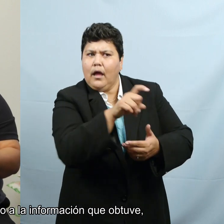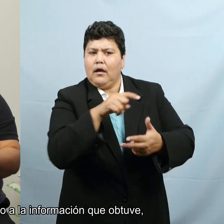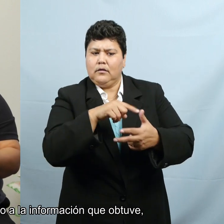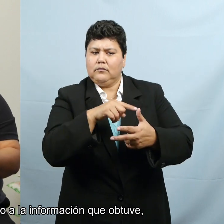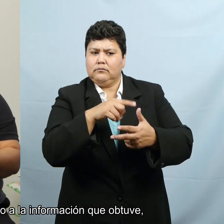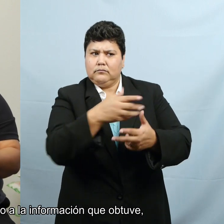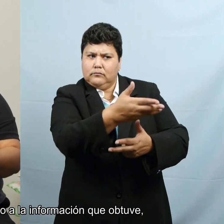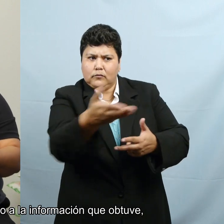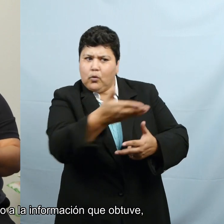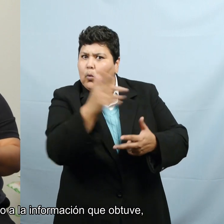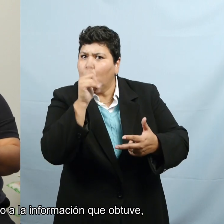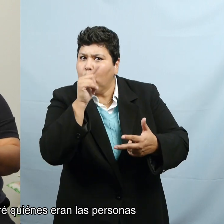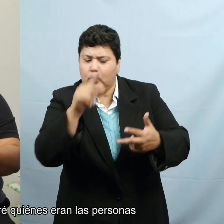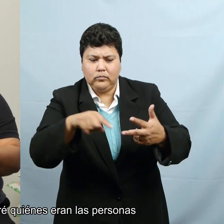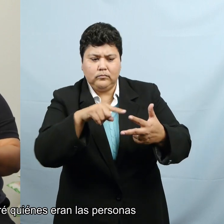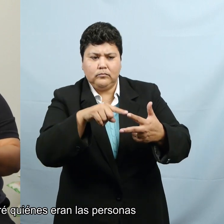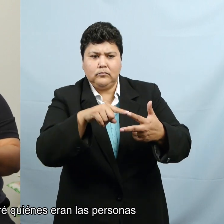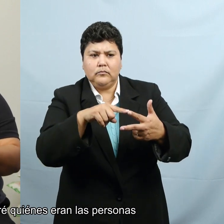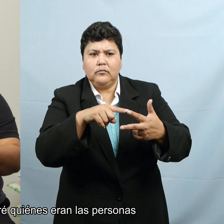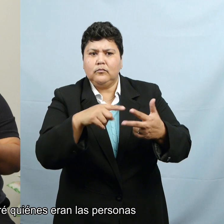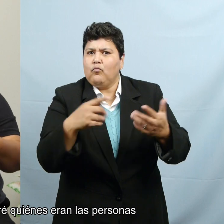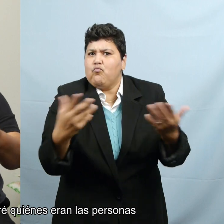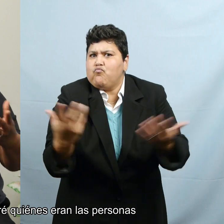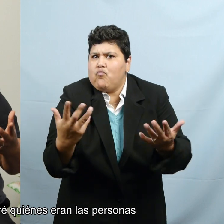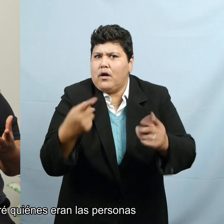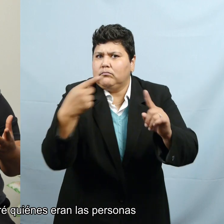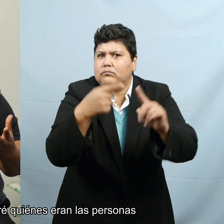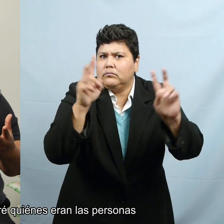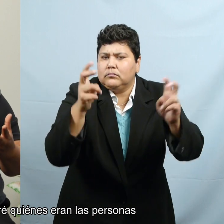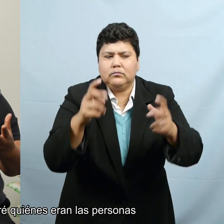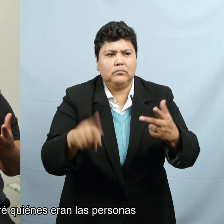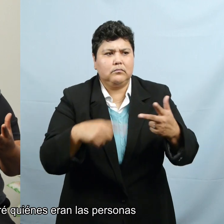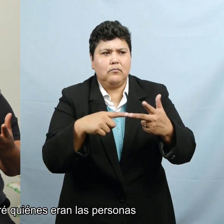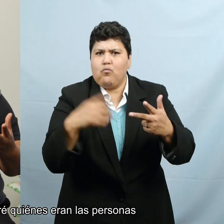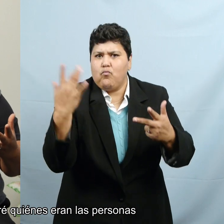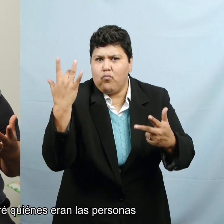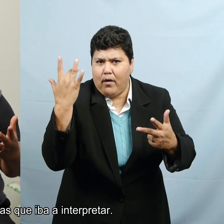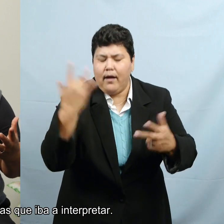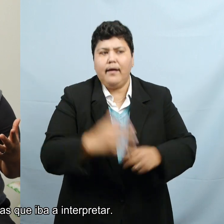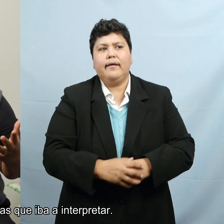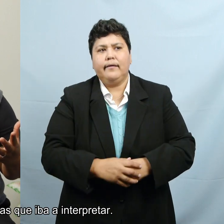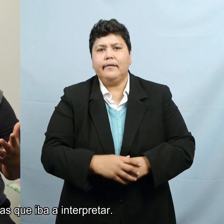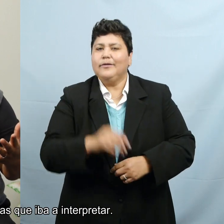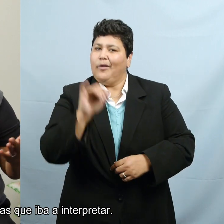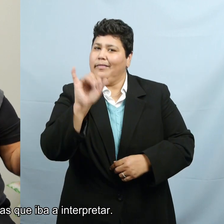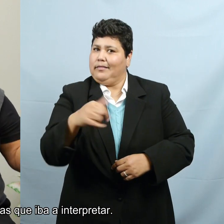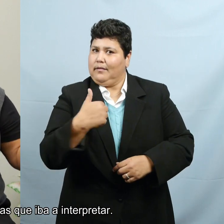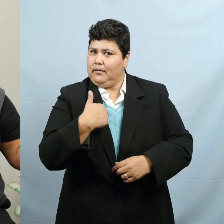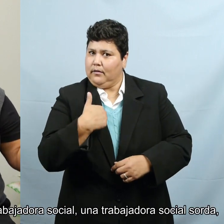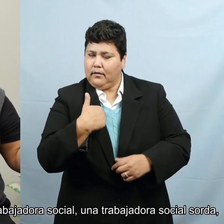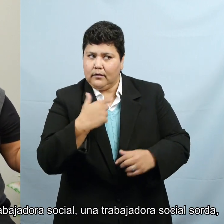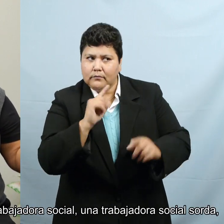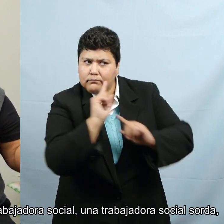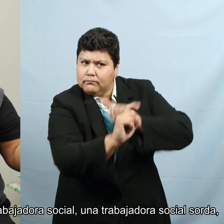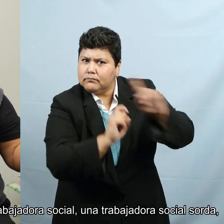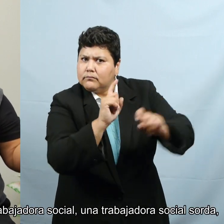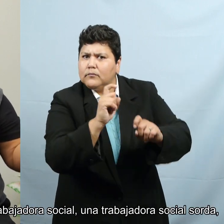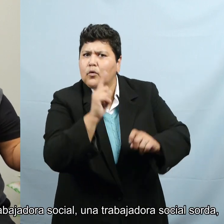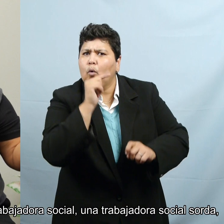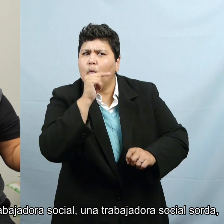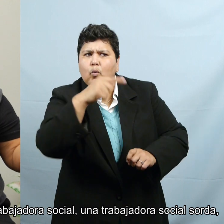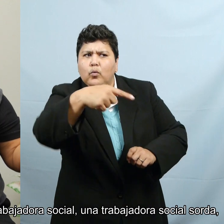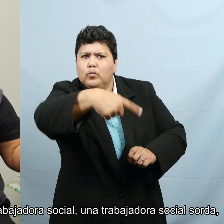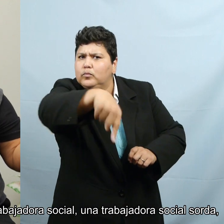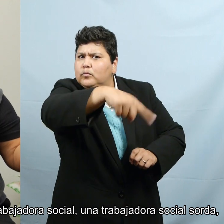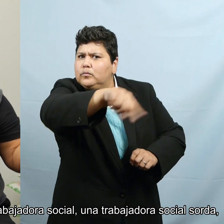that I gathered, I gathered who were the people I was going to be interpreting for. So in this case, it was